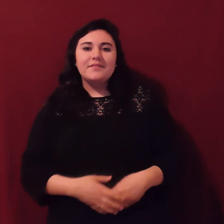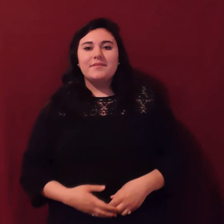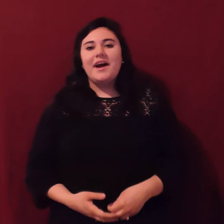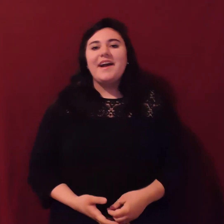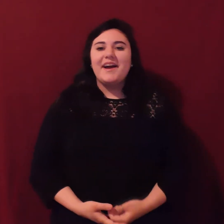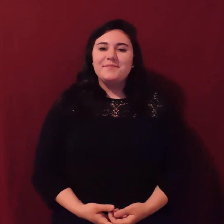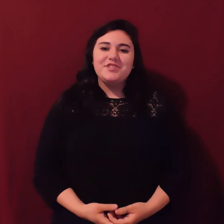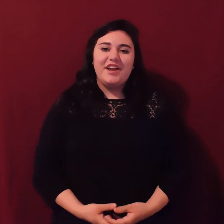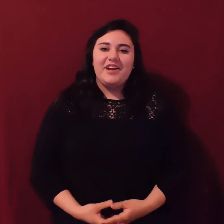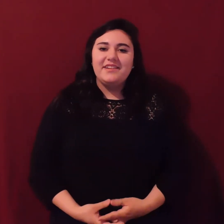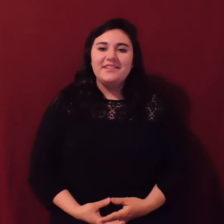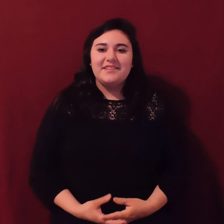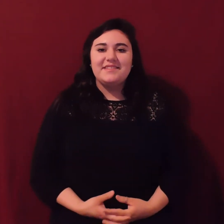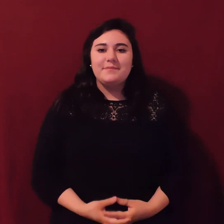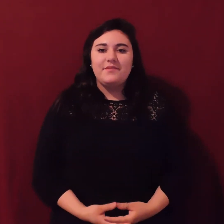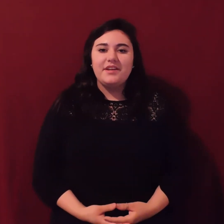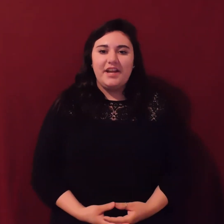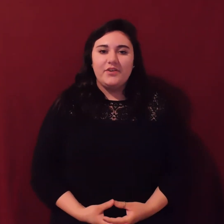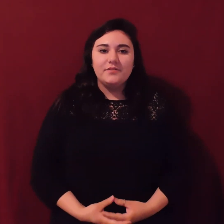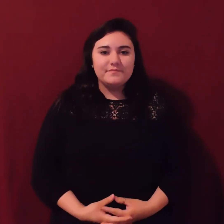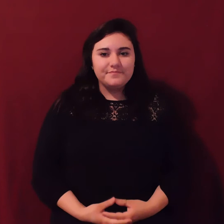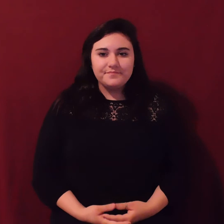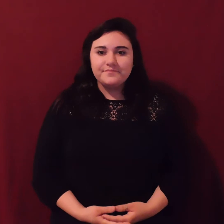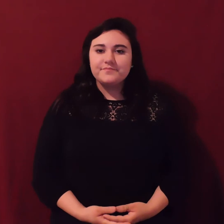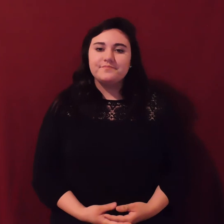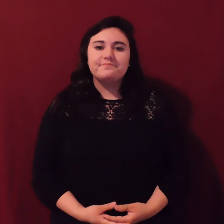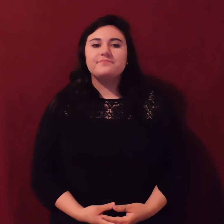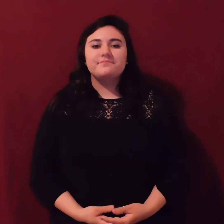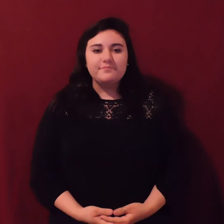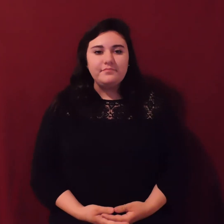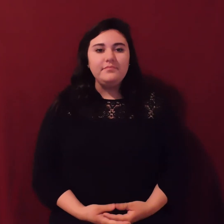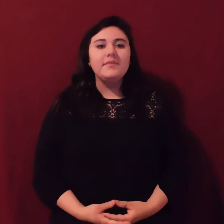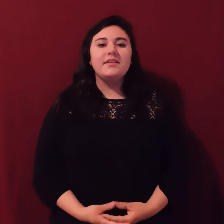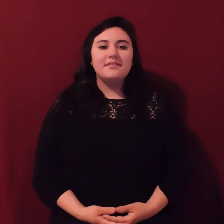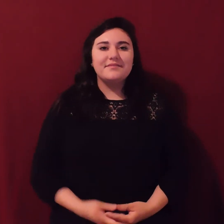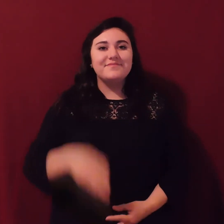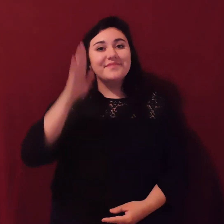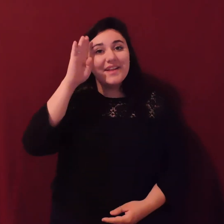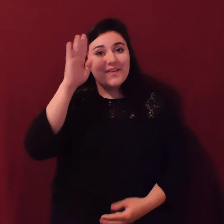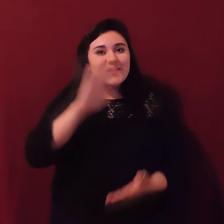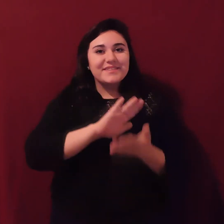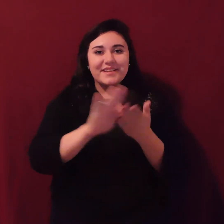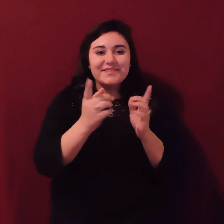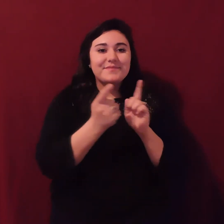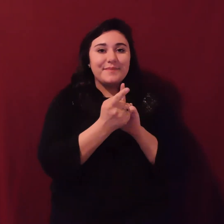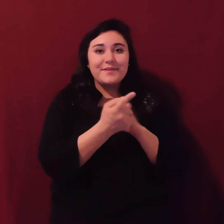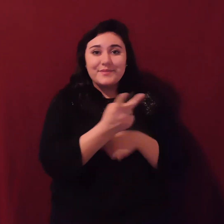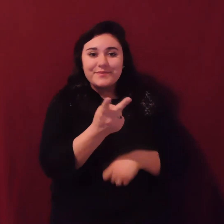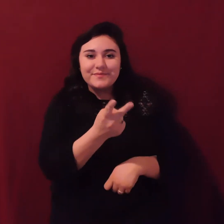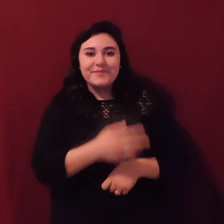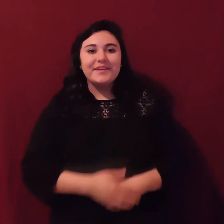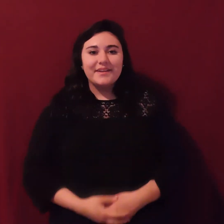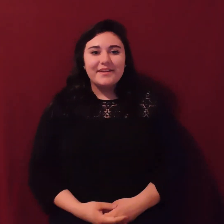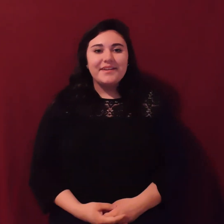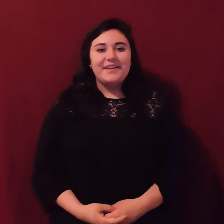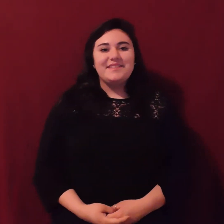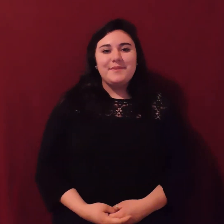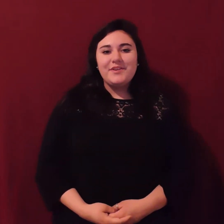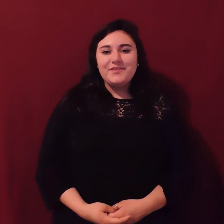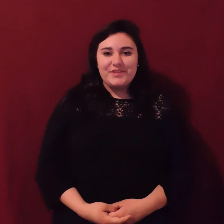Hi, I'm Sharon and this is my friend Carol. Hi there. Nice to meet you. Nice to meet you. Nice to meet you too.